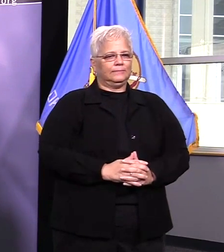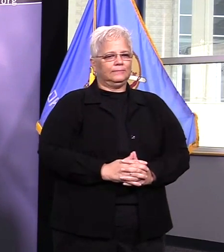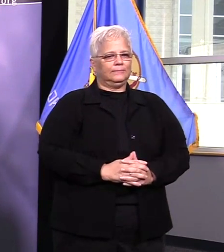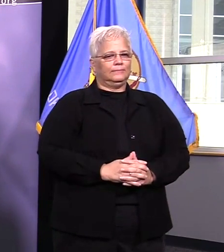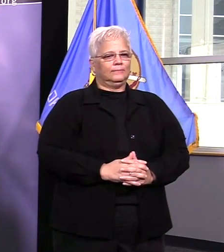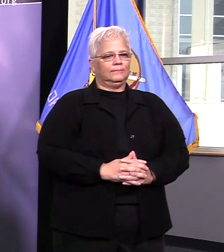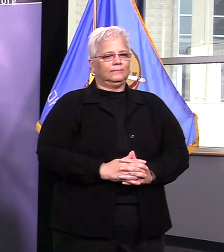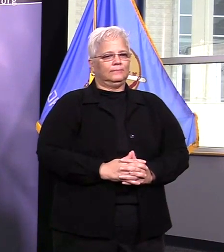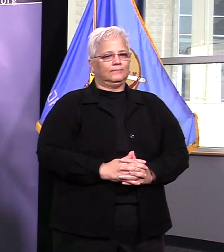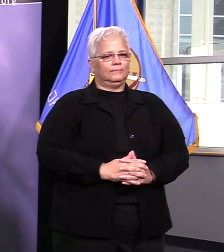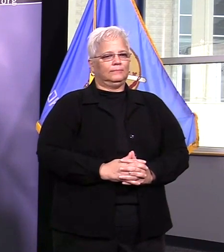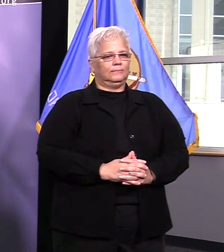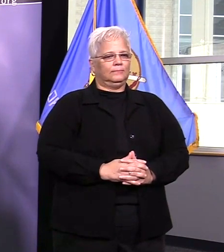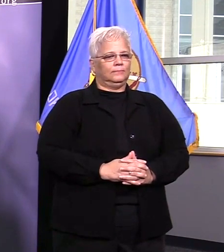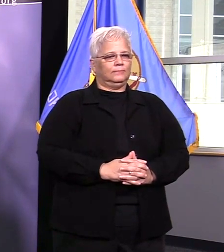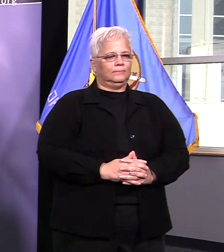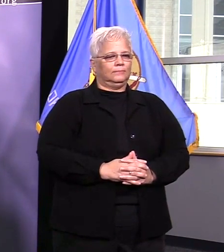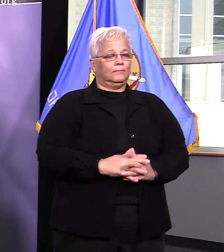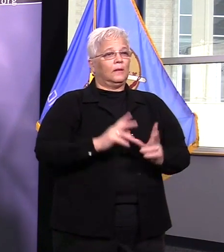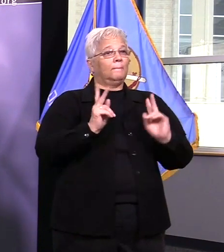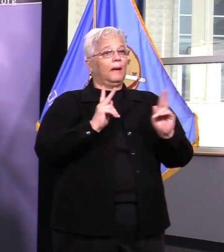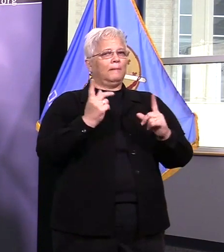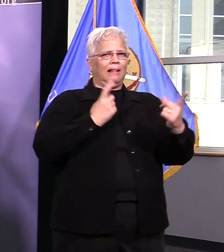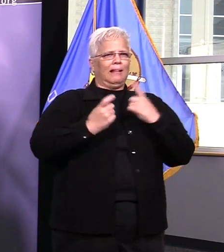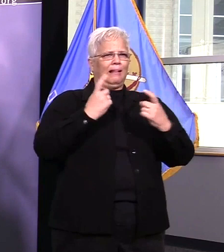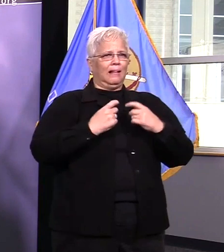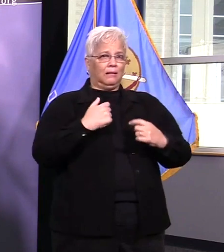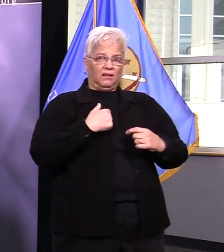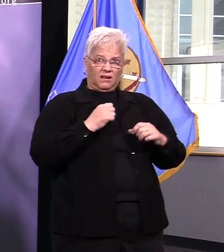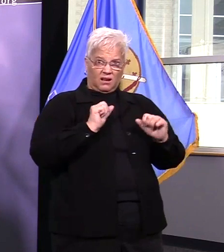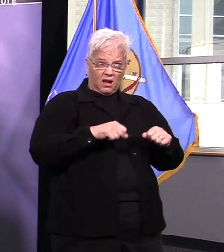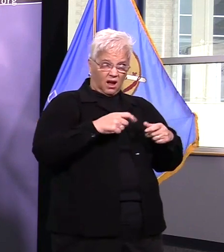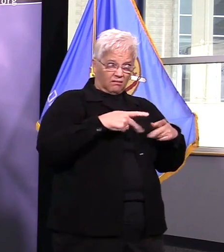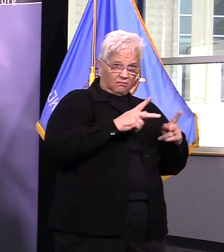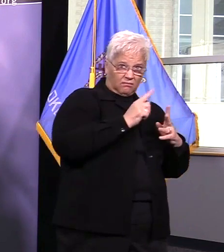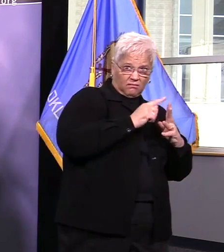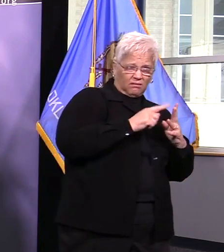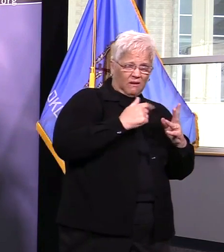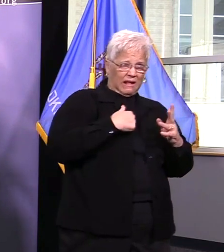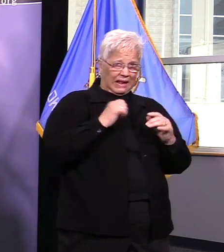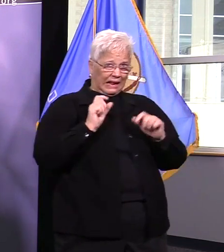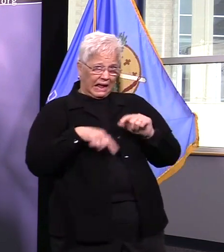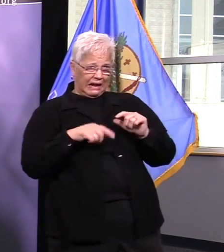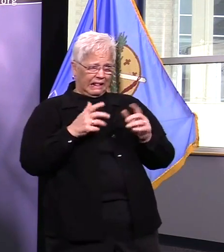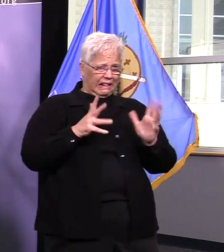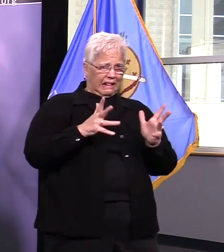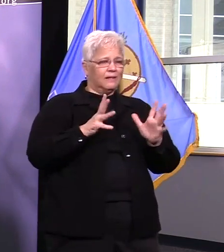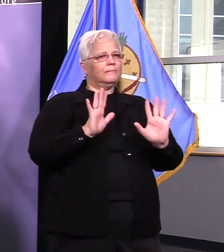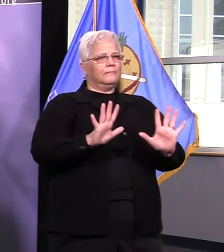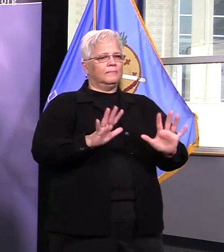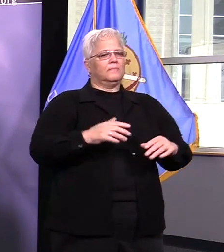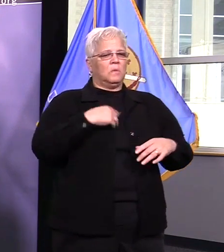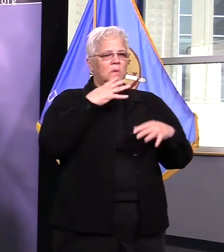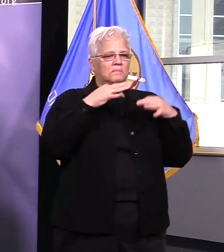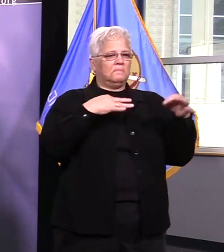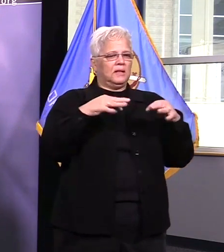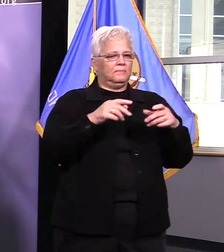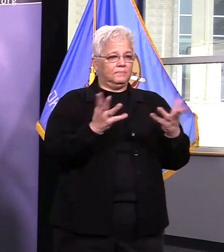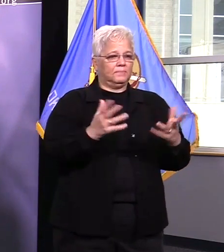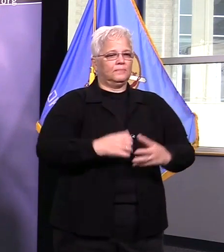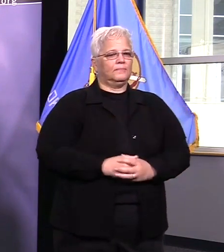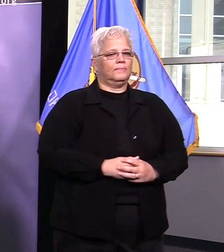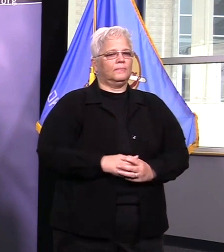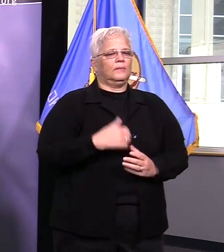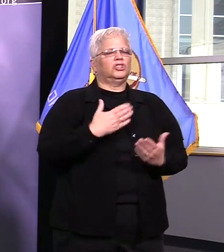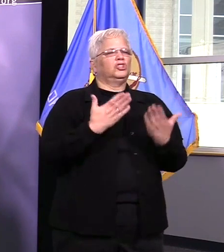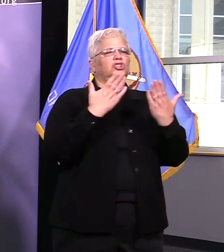do that for I would say to that two things one you can go to the city of Tulsa.org website and right at the